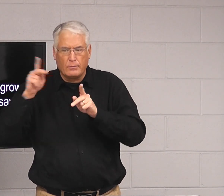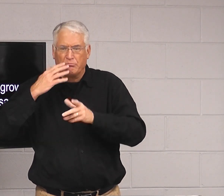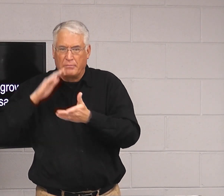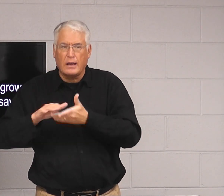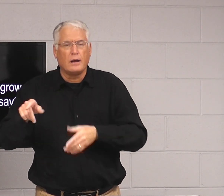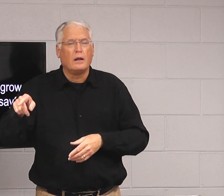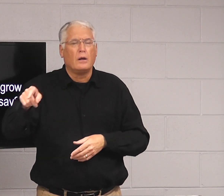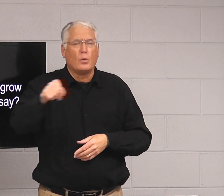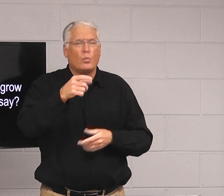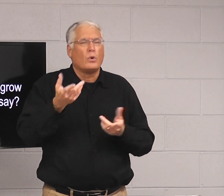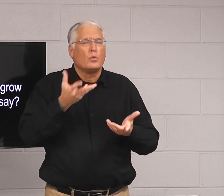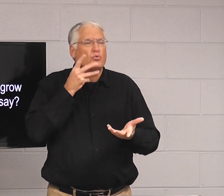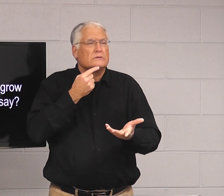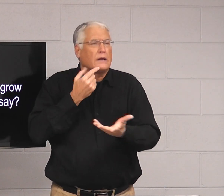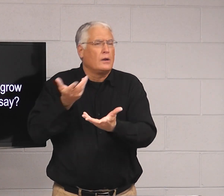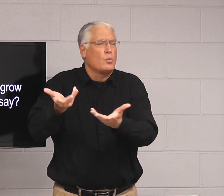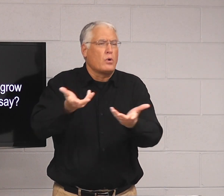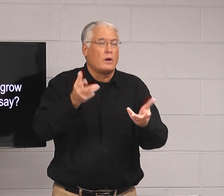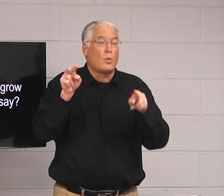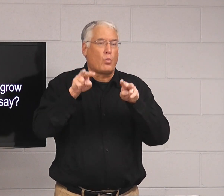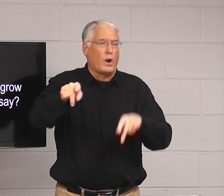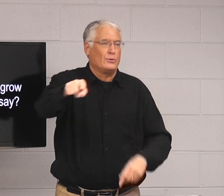And there's some situation where someone says something bad,